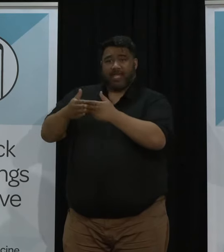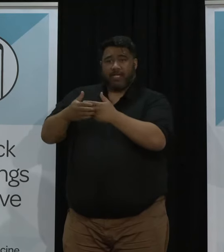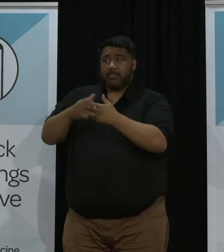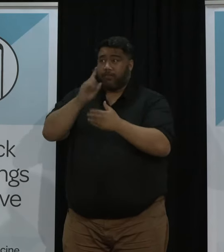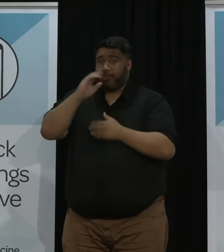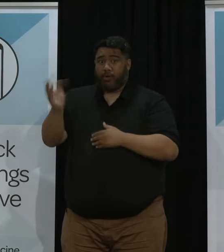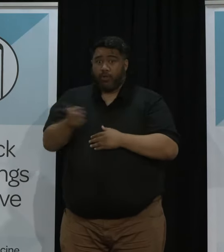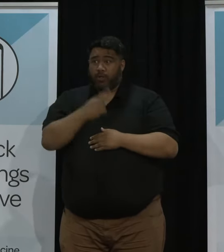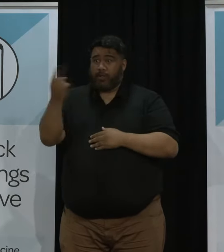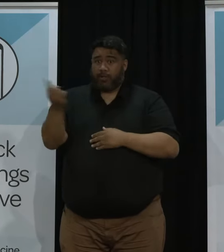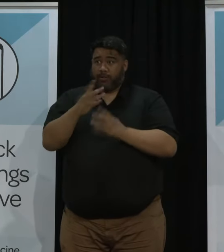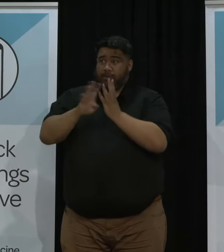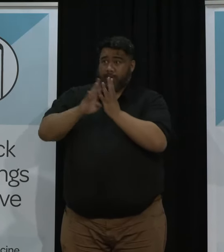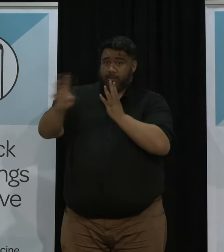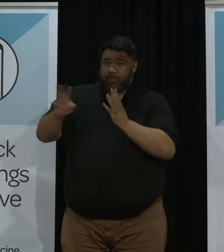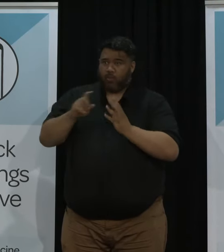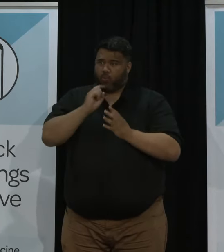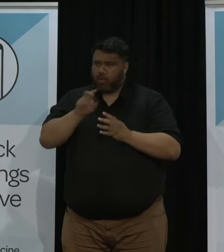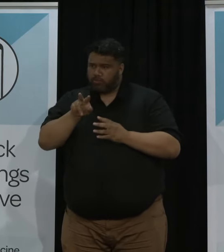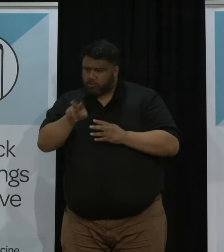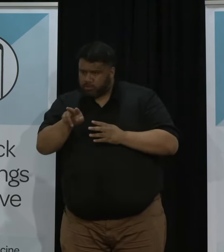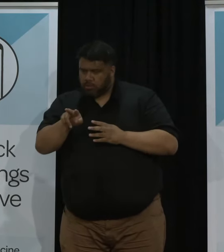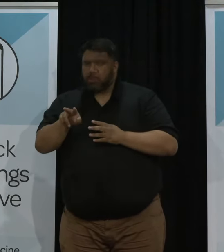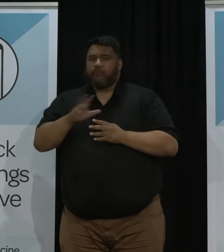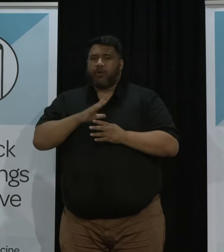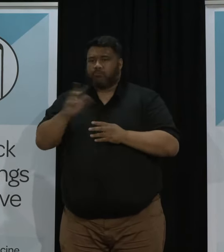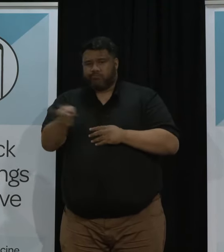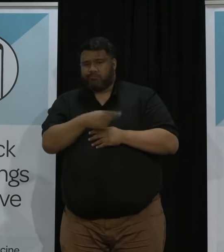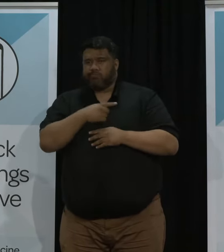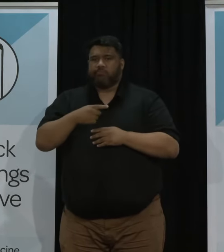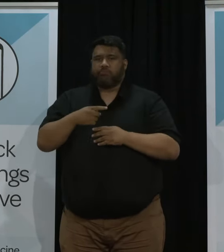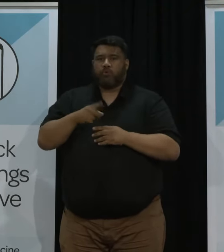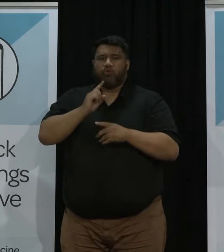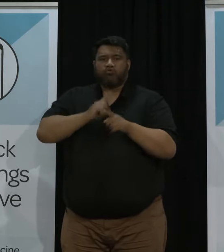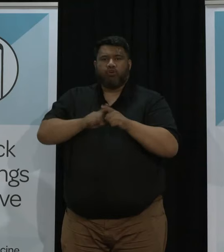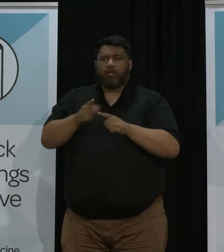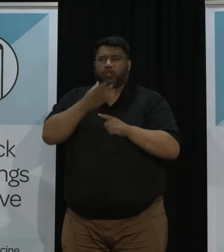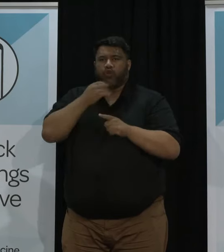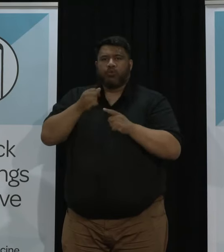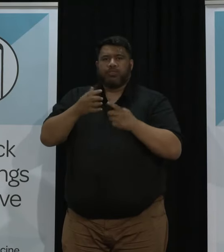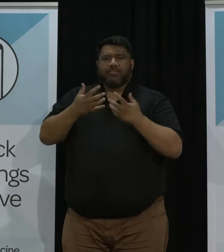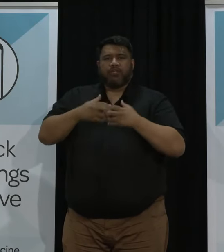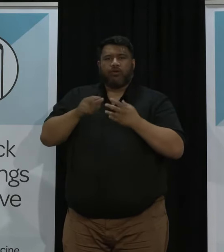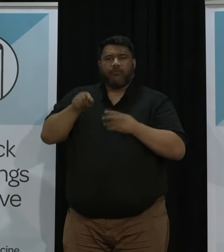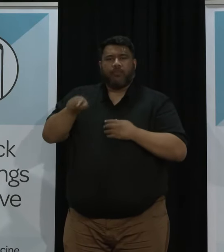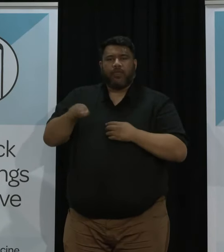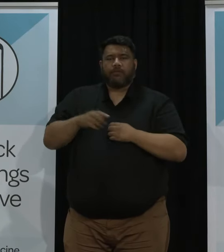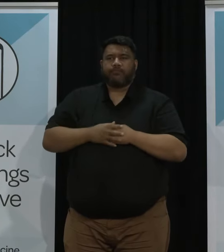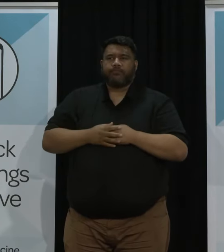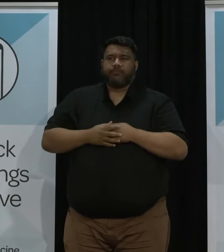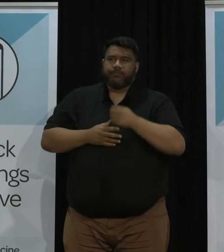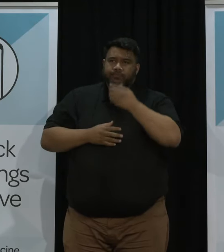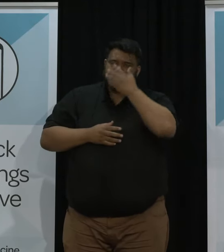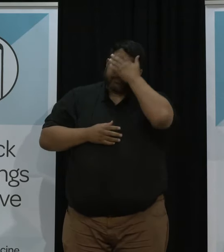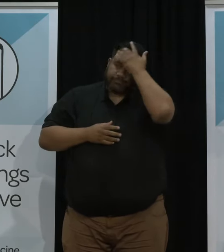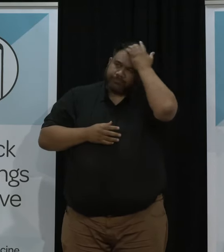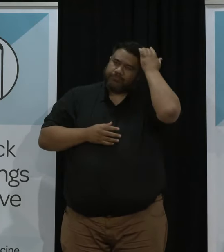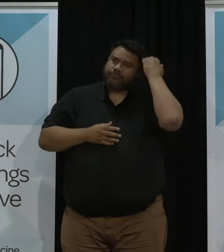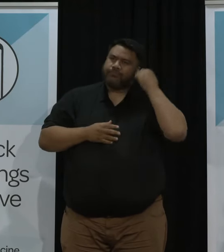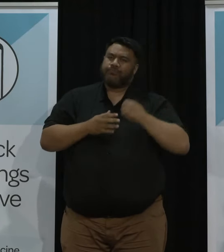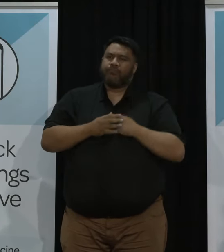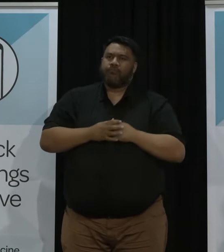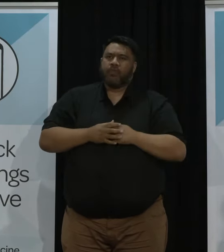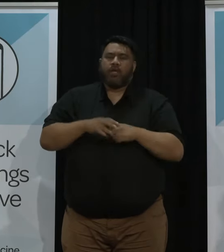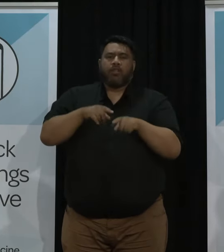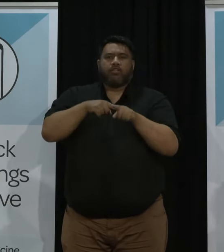reasons, of course you'll know that we released some of the technical details for the Tracer app to try and make it as